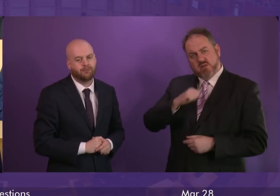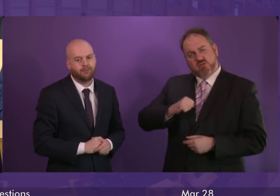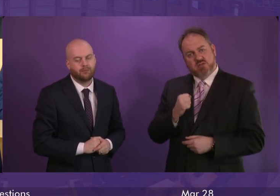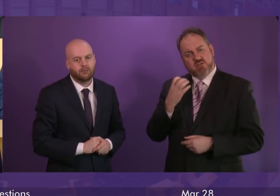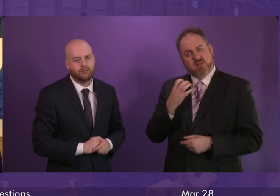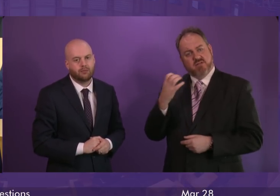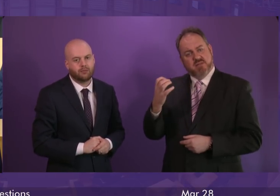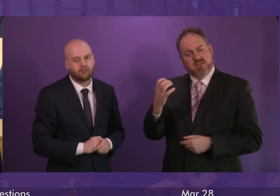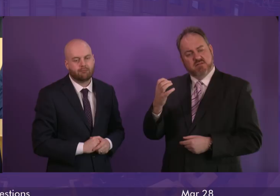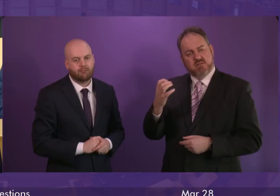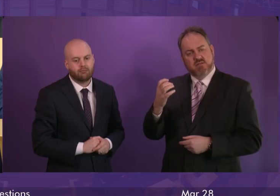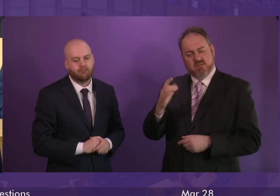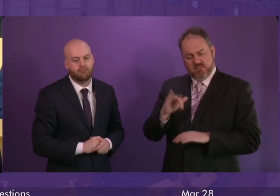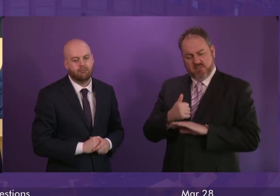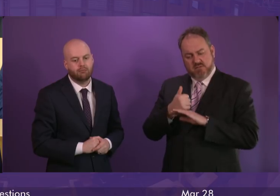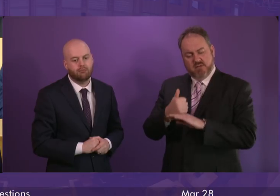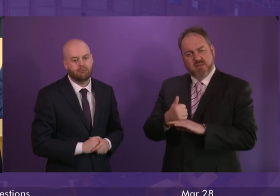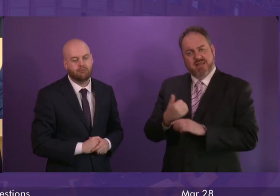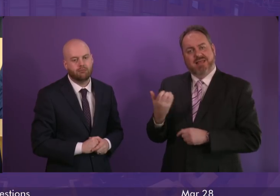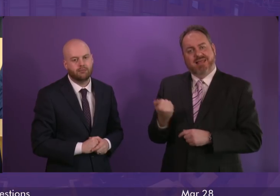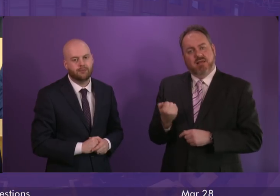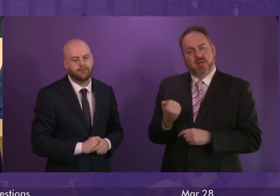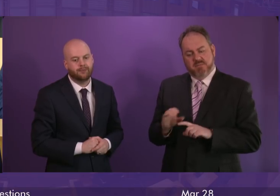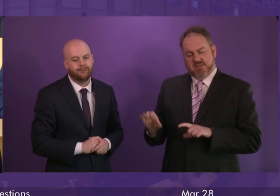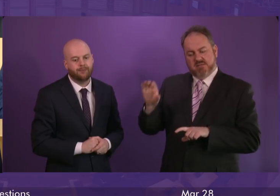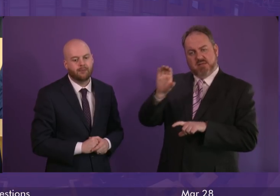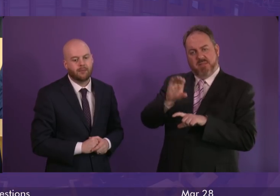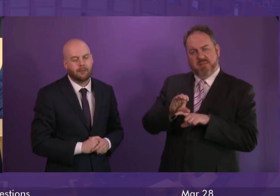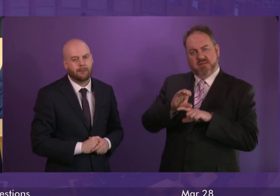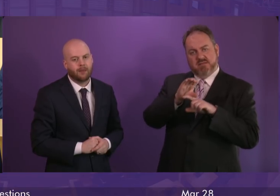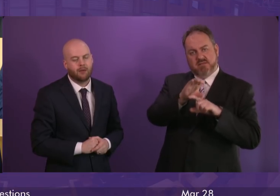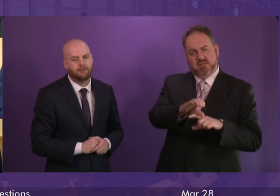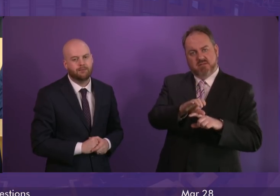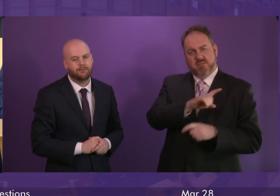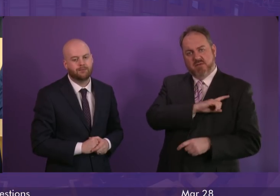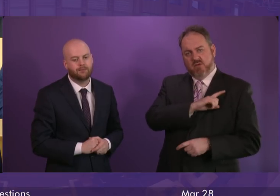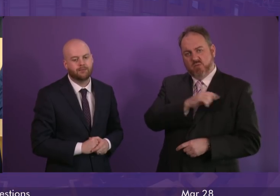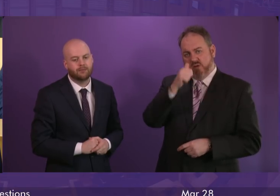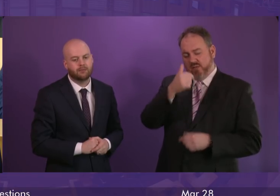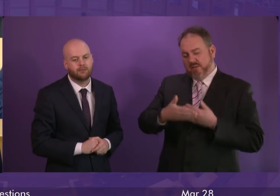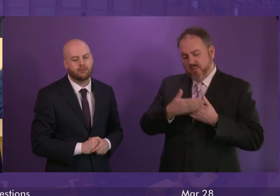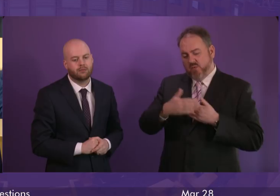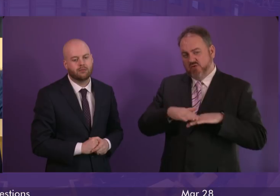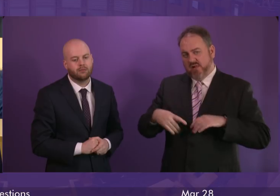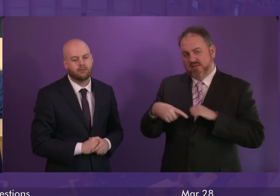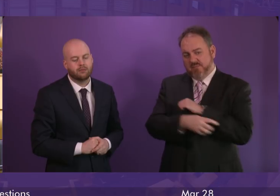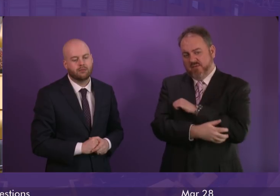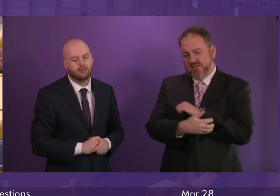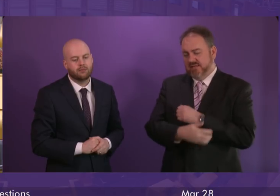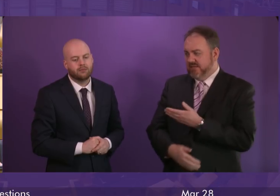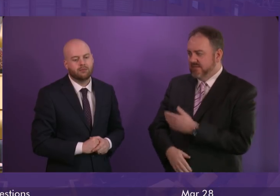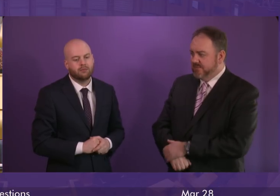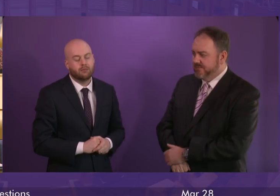consider bringing forward the introduction of an income supplement in light of two recent reports predicting an increase in child poverty. First Minister.